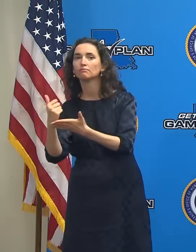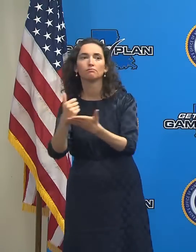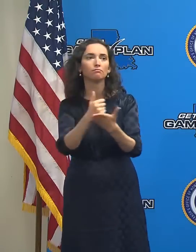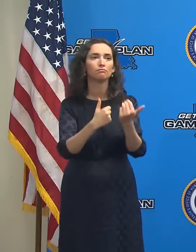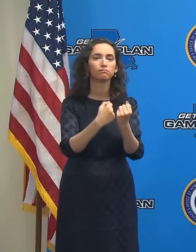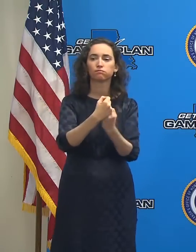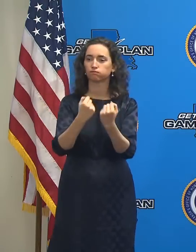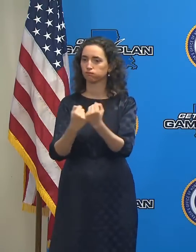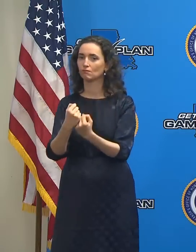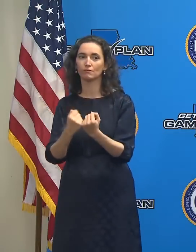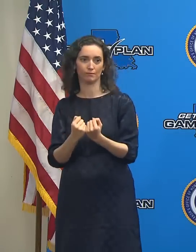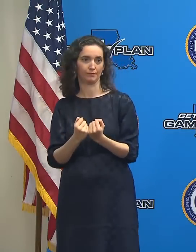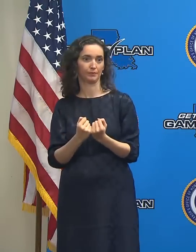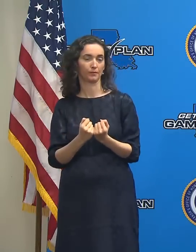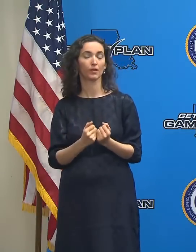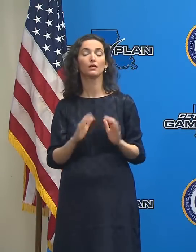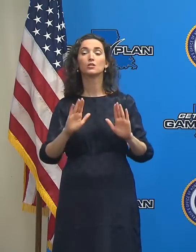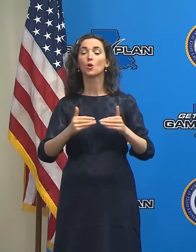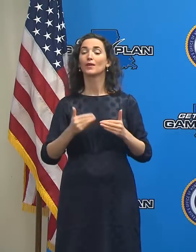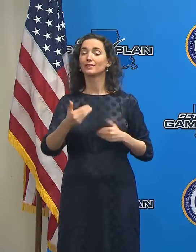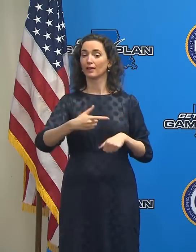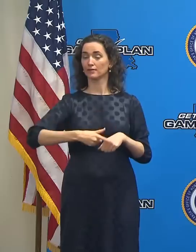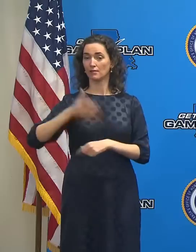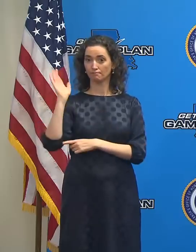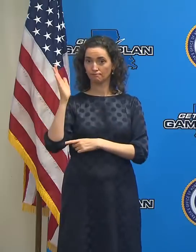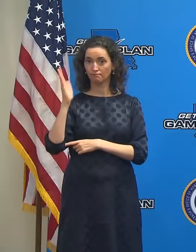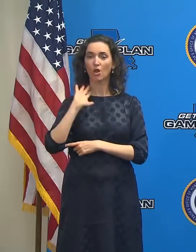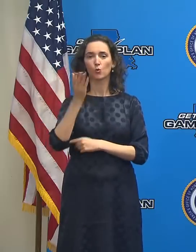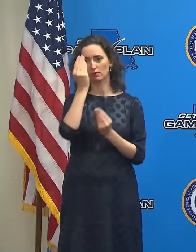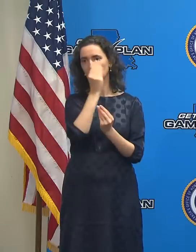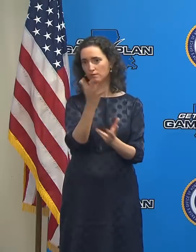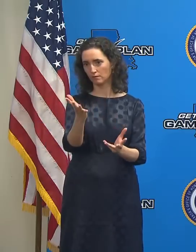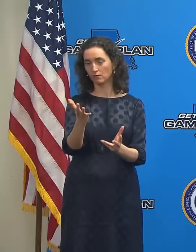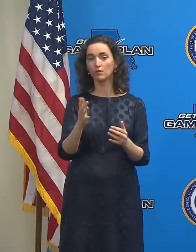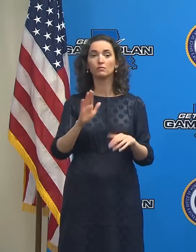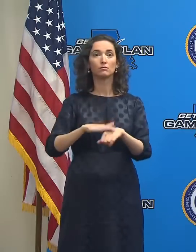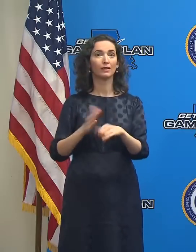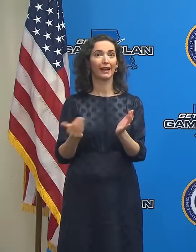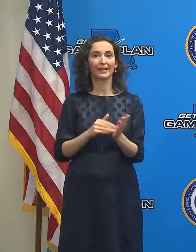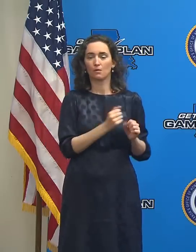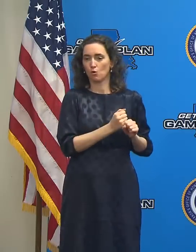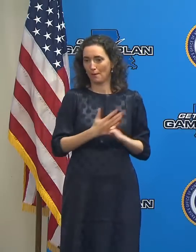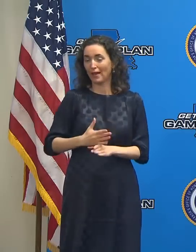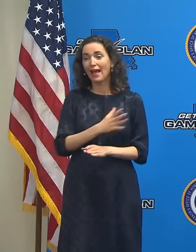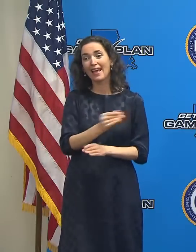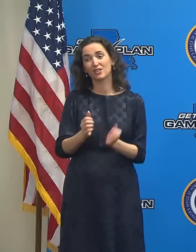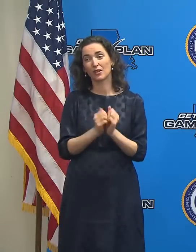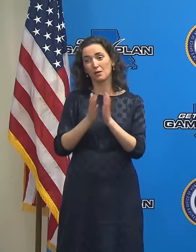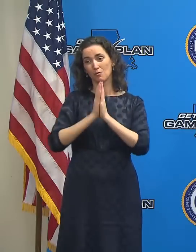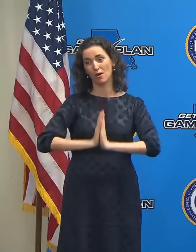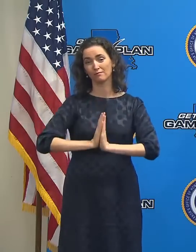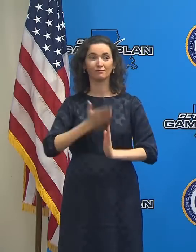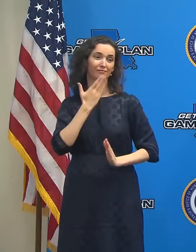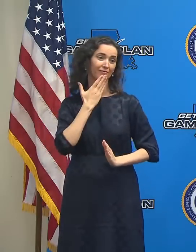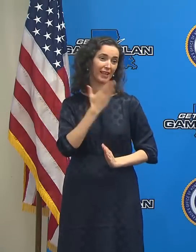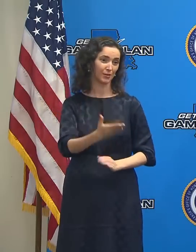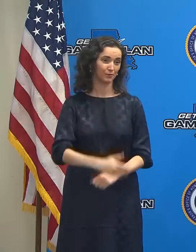Uh, so we will let you know when our next press conference is again, let's prepare, uh, and let's pray. And thank you.